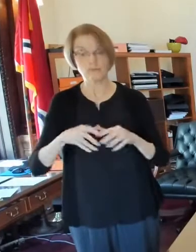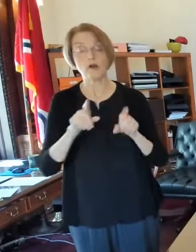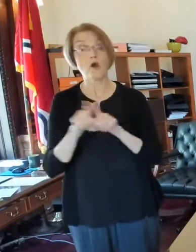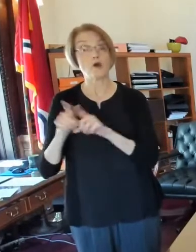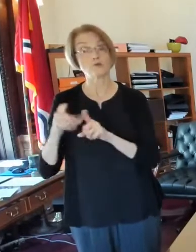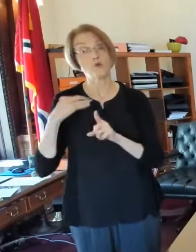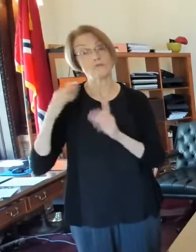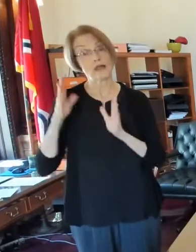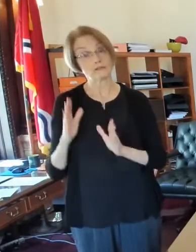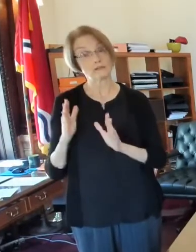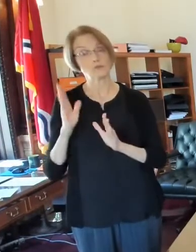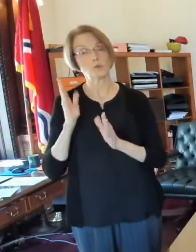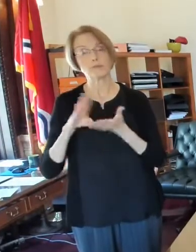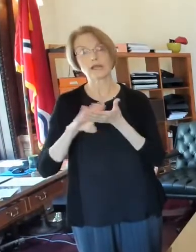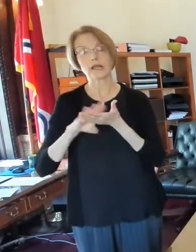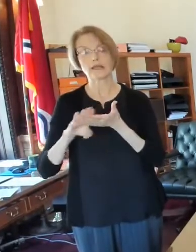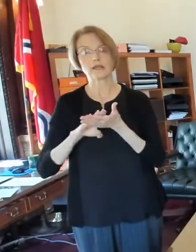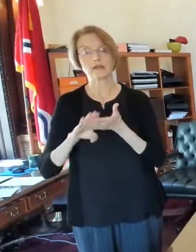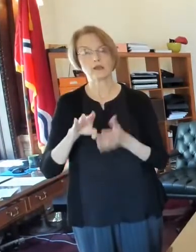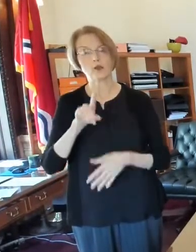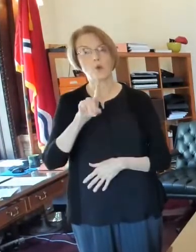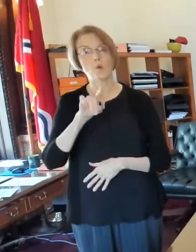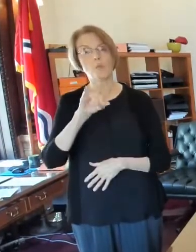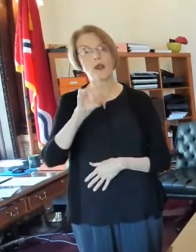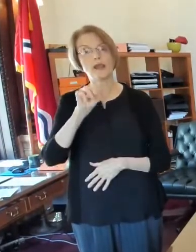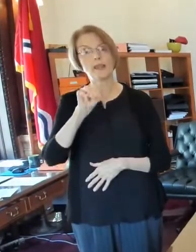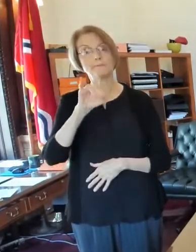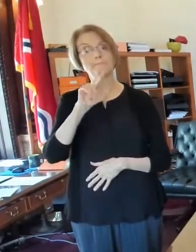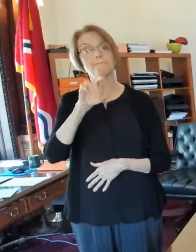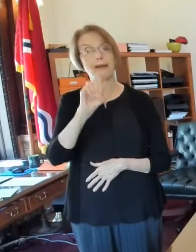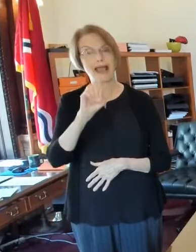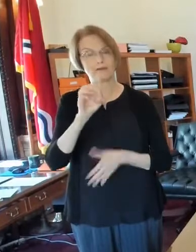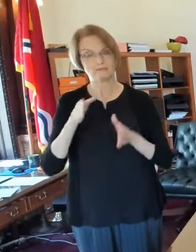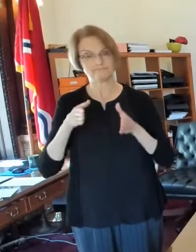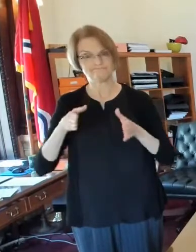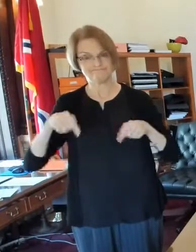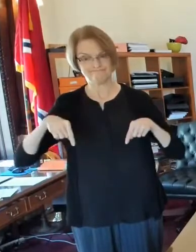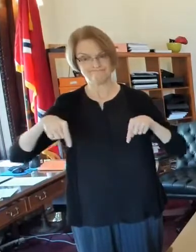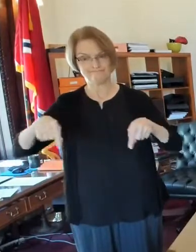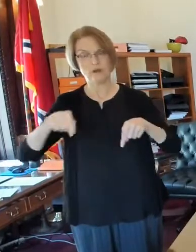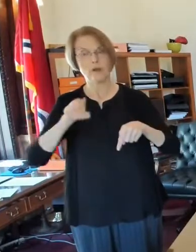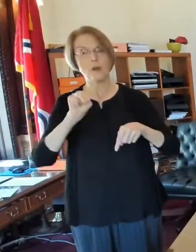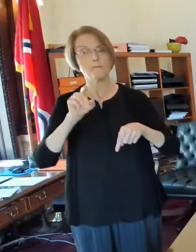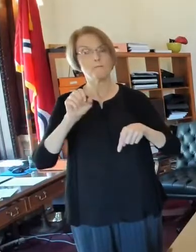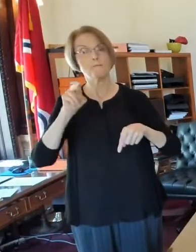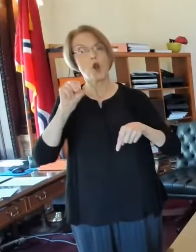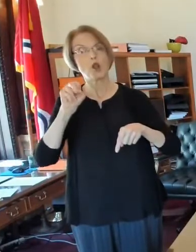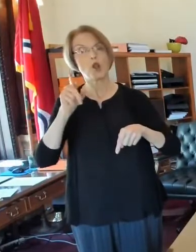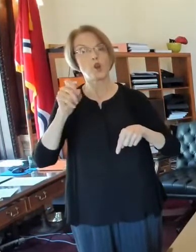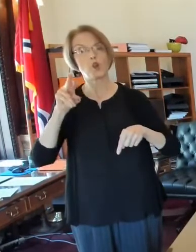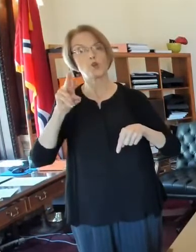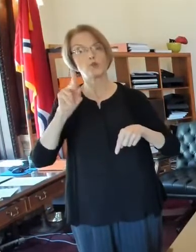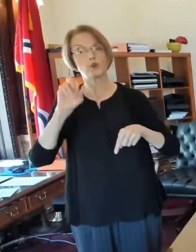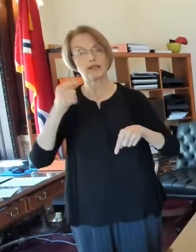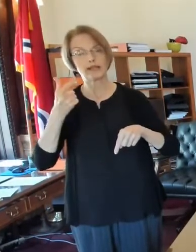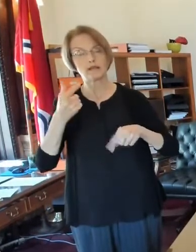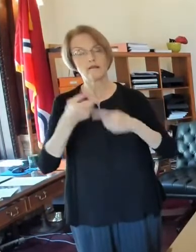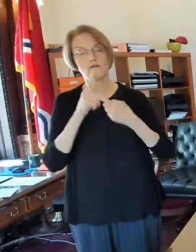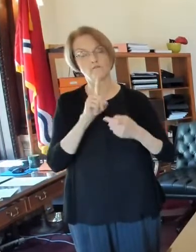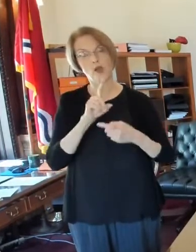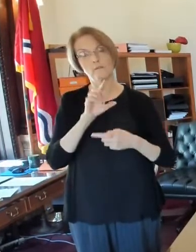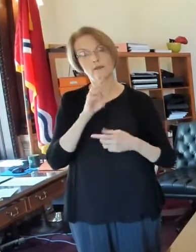volunteers will be cleaning about a one mile stretch of Martin Luther King drive from friendly temple,